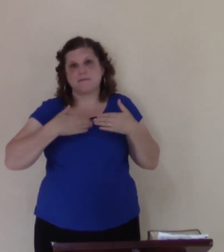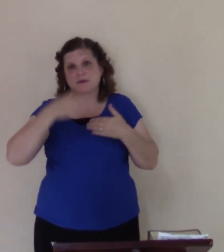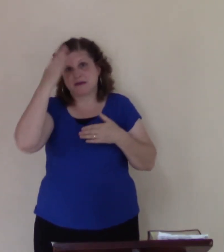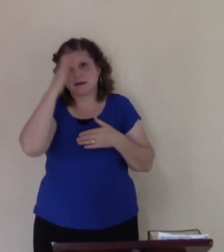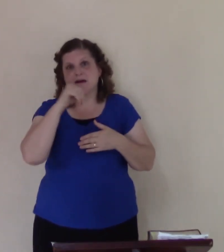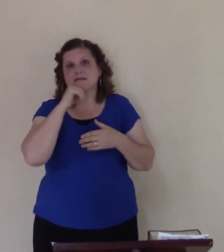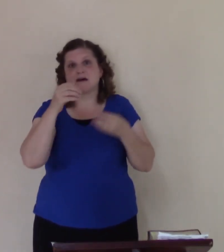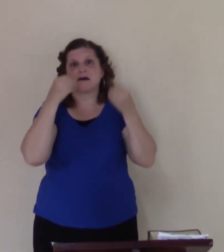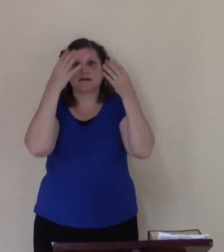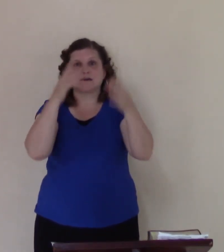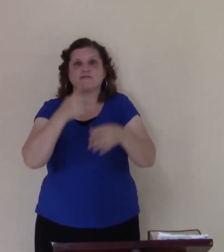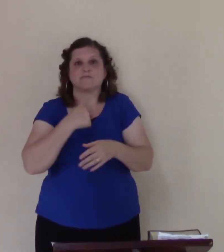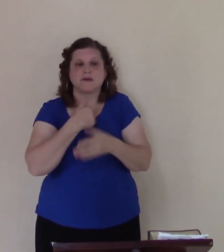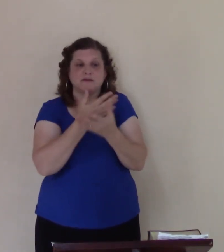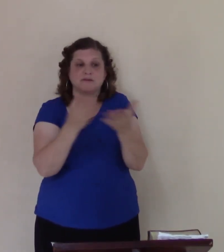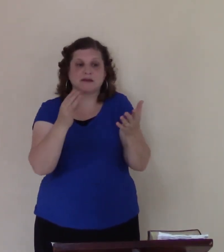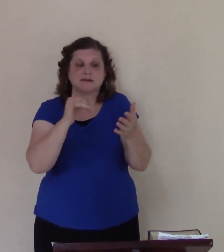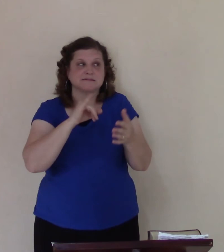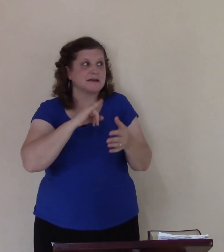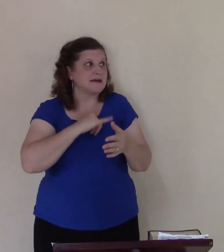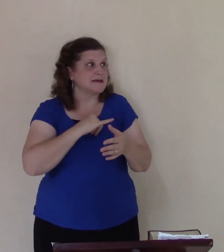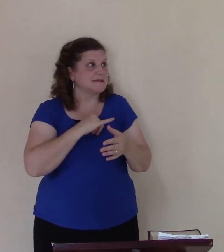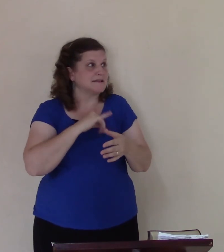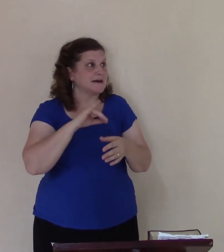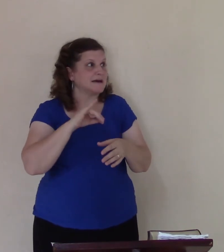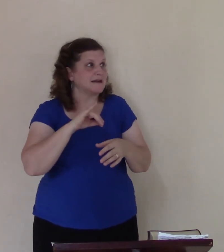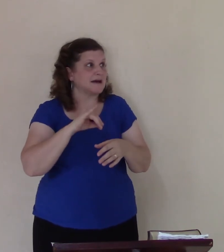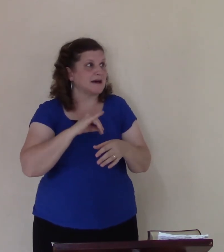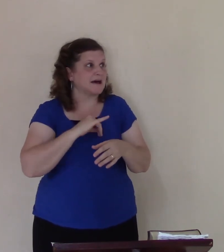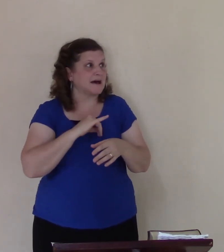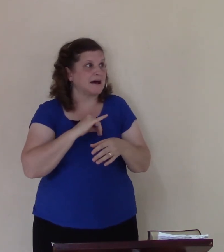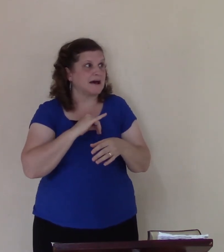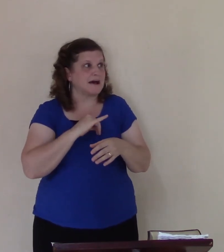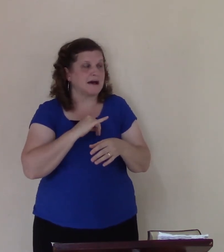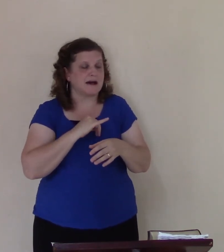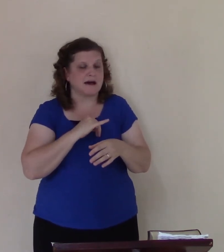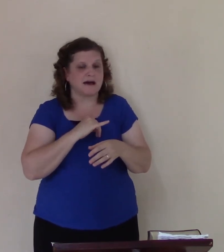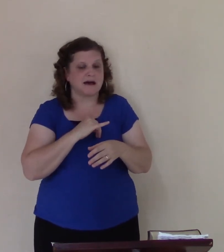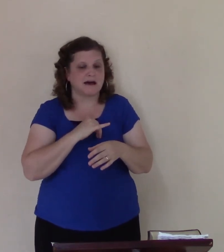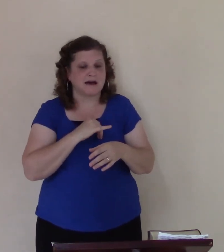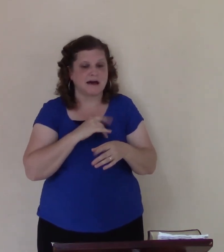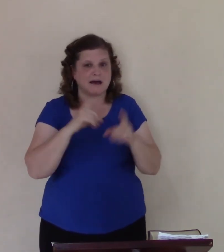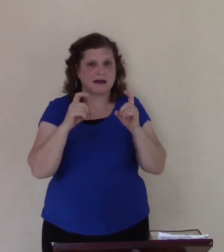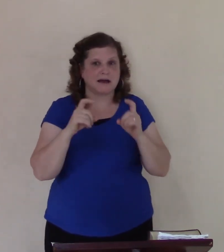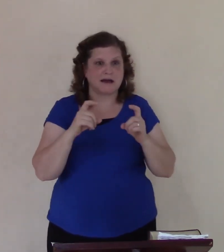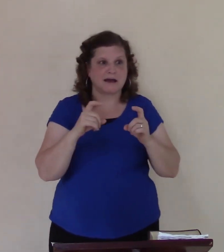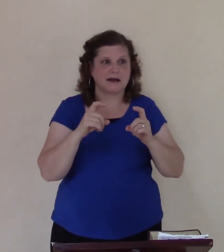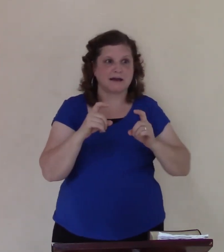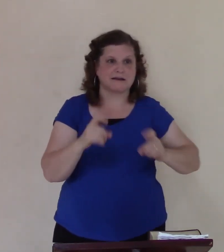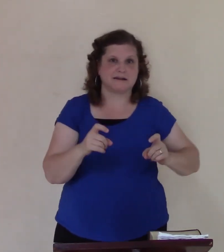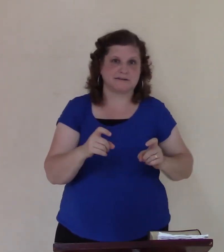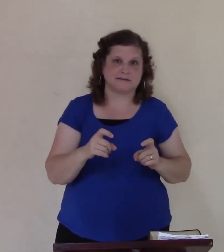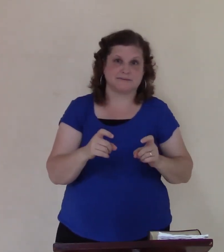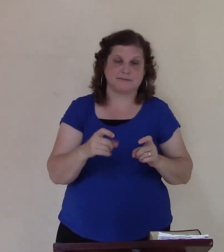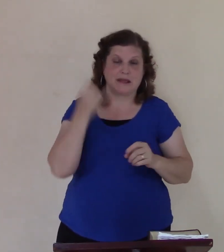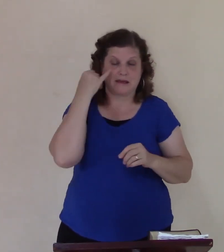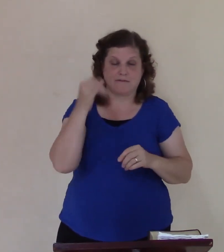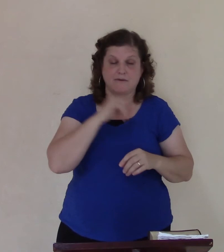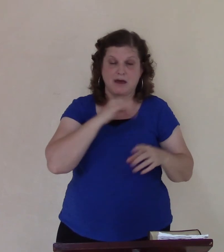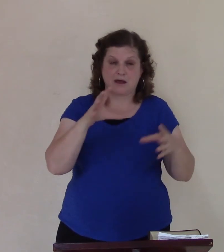if I got what I deserve I'd be dead and in heaven because of my trespasses and sin but God